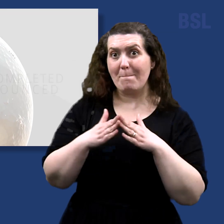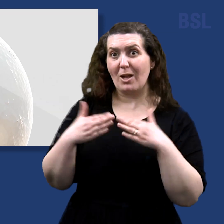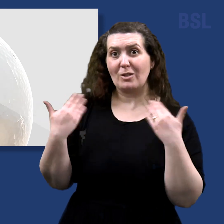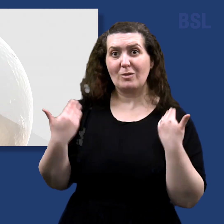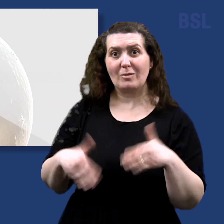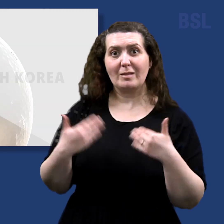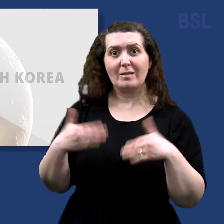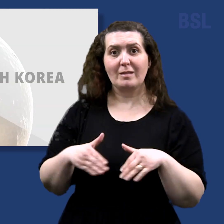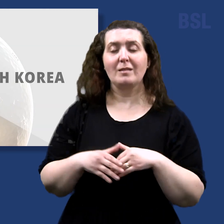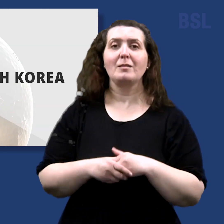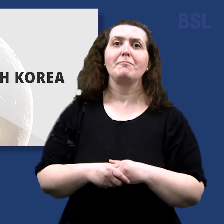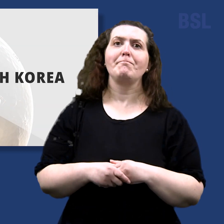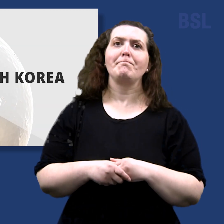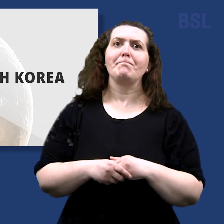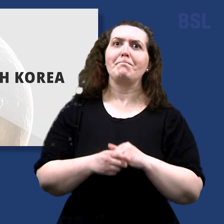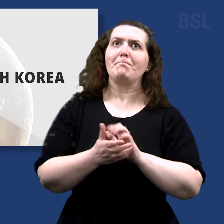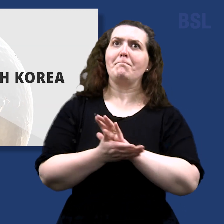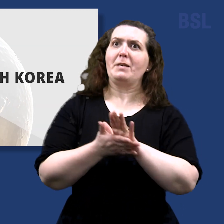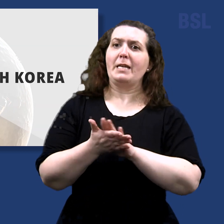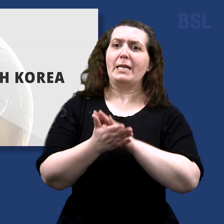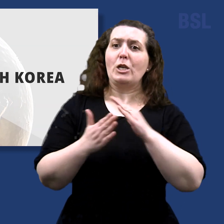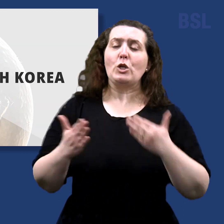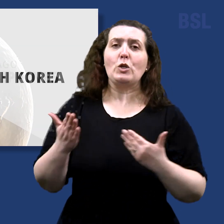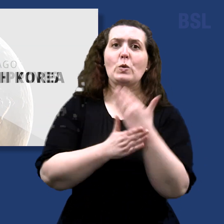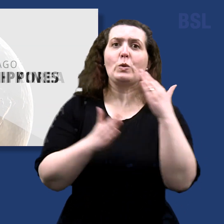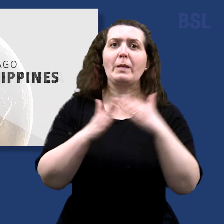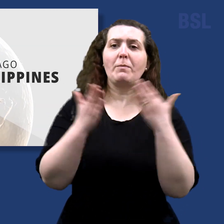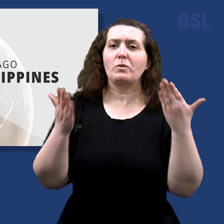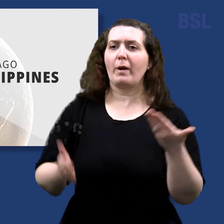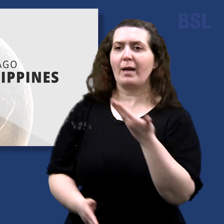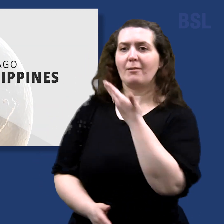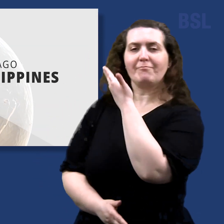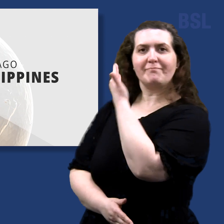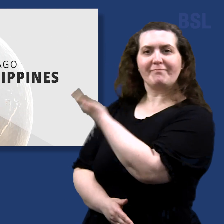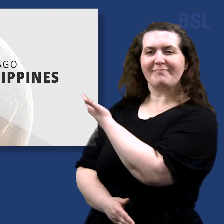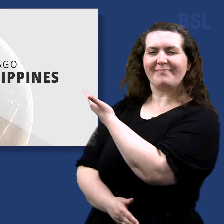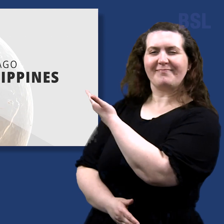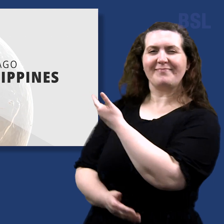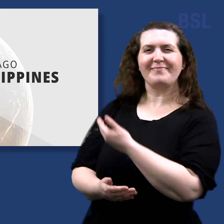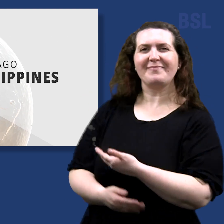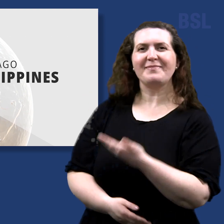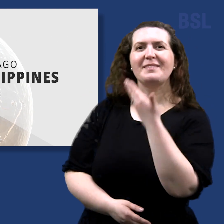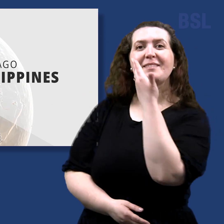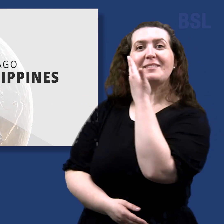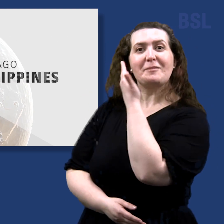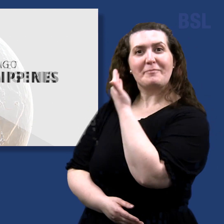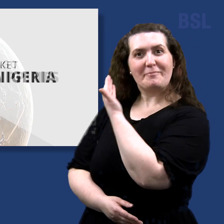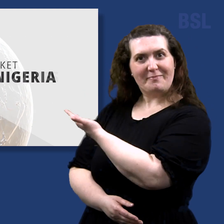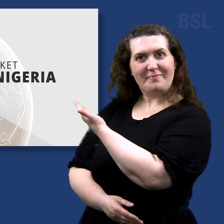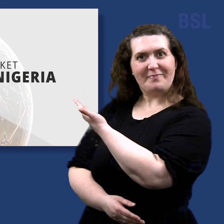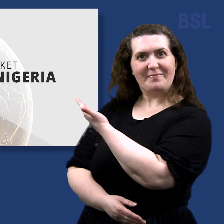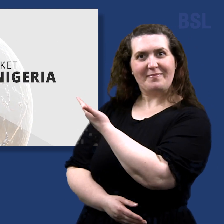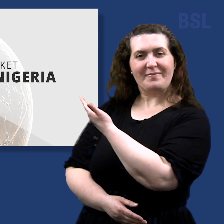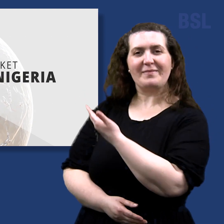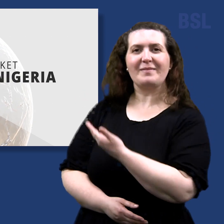will bring new temples to Pusan, South Korea, Naga, and Santiago, Philippines, Eket, Nigeria,